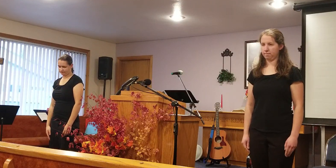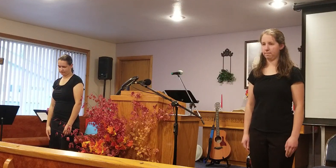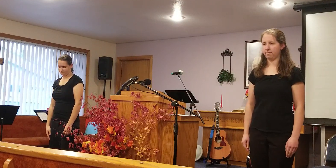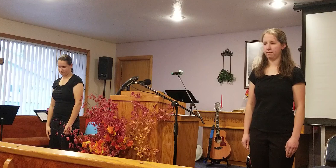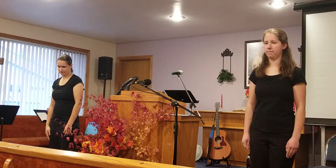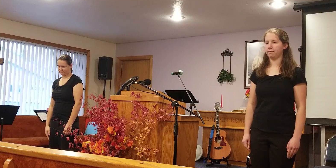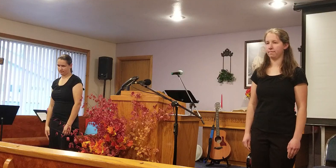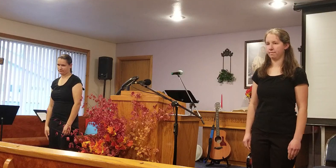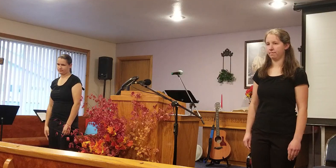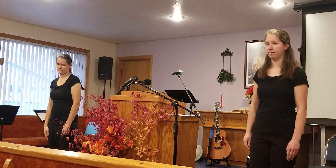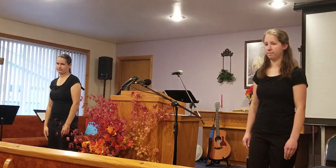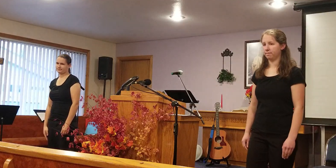Amen.